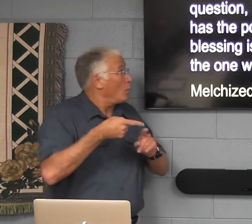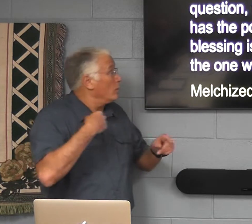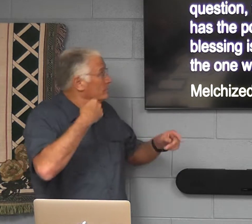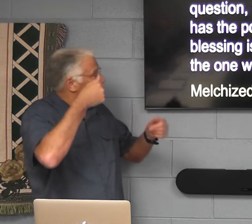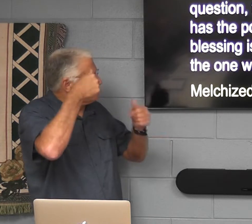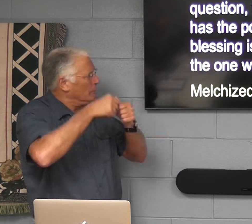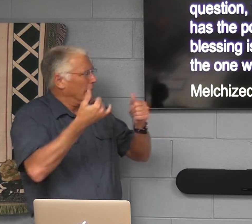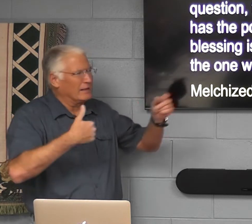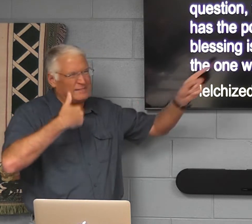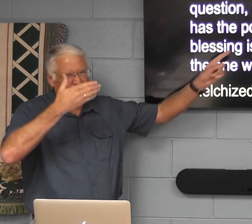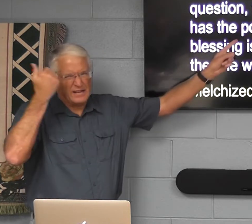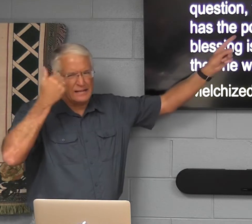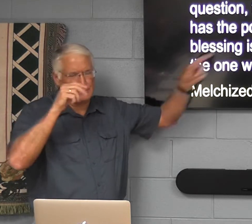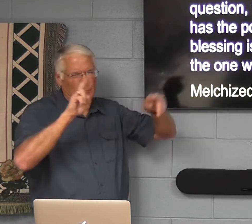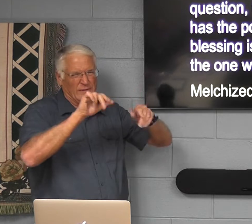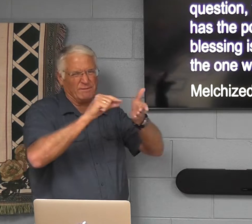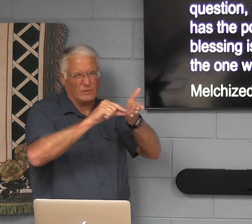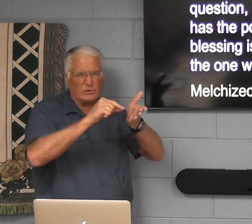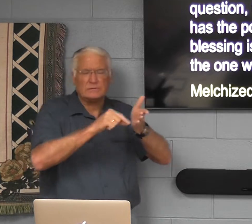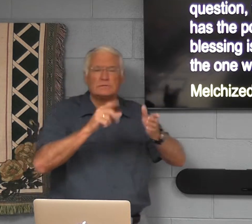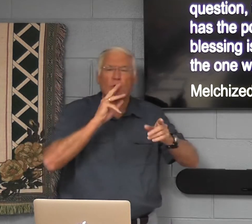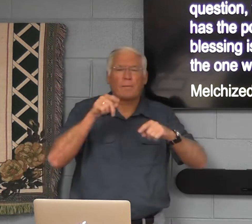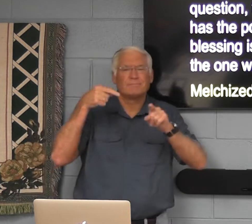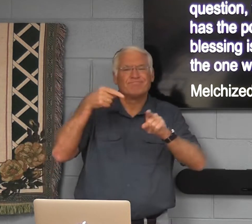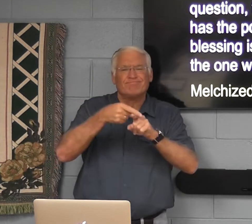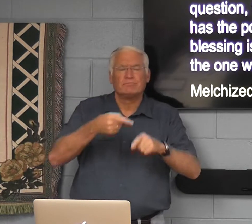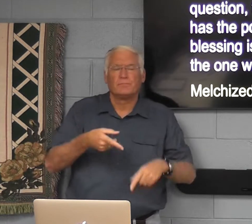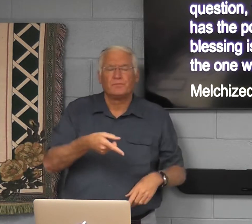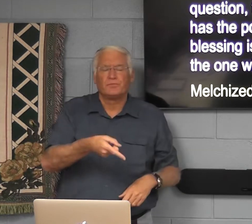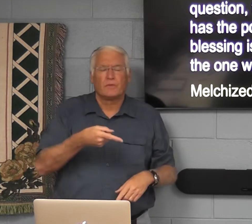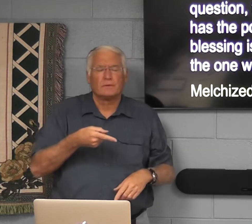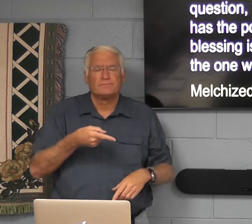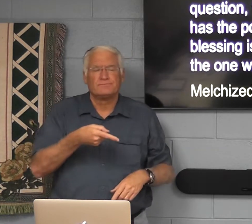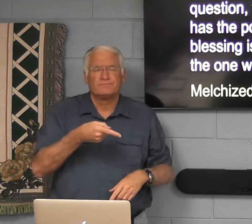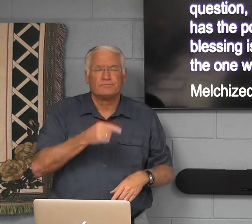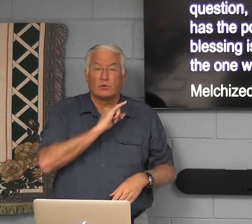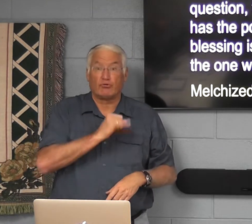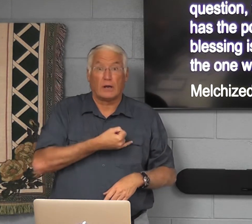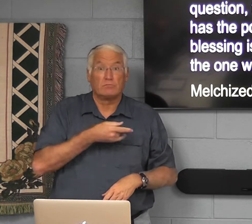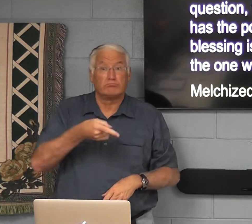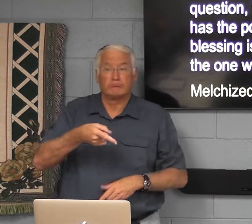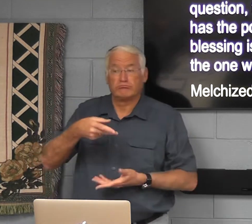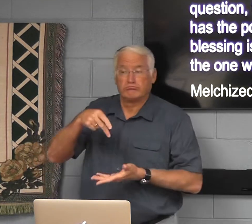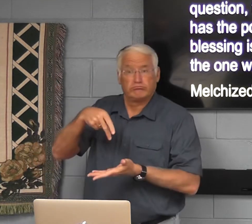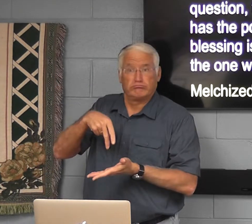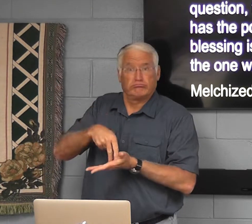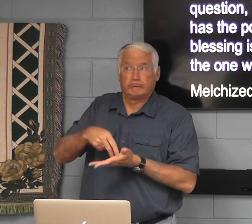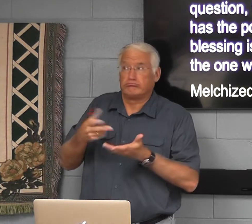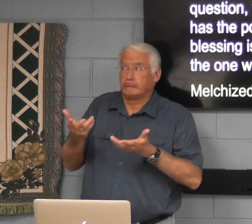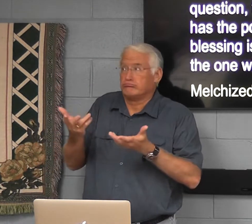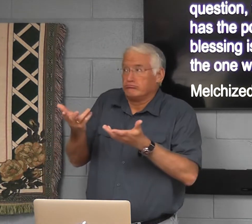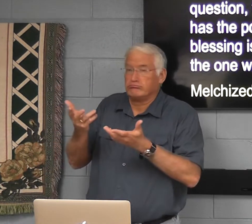But the point that I was trying to make, I forget, was this Hebrew 7-7 was talking about Jacob,